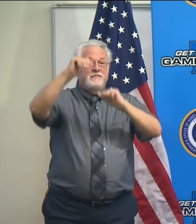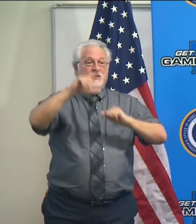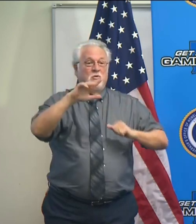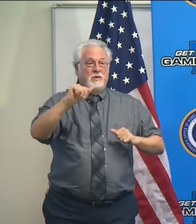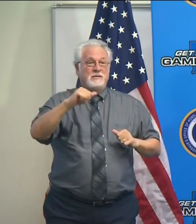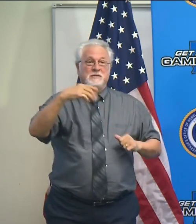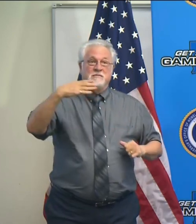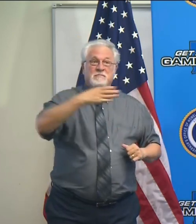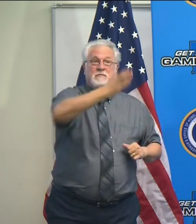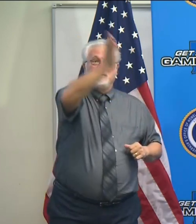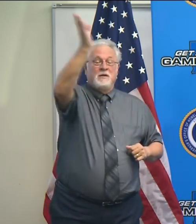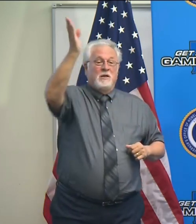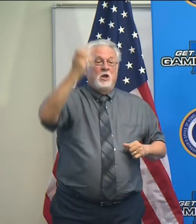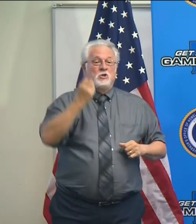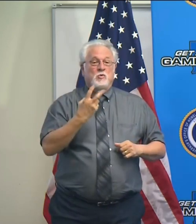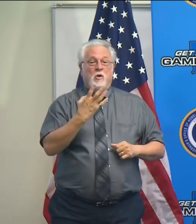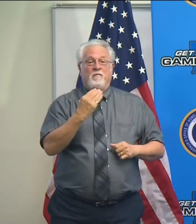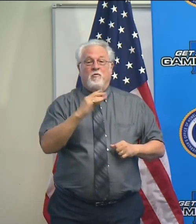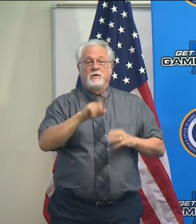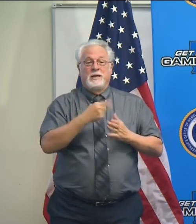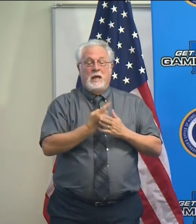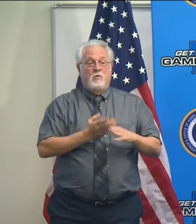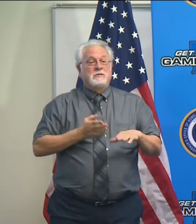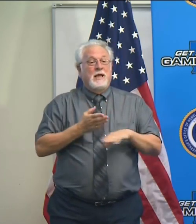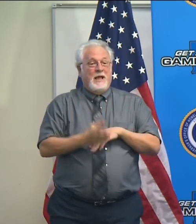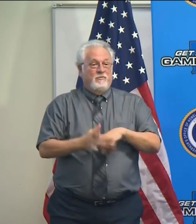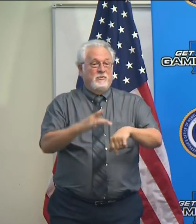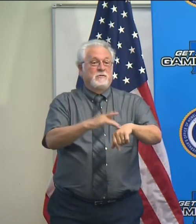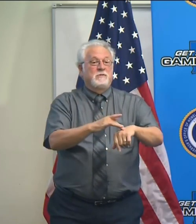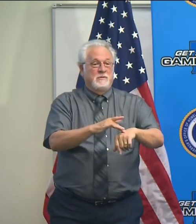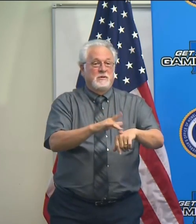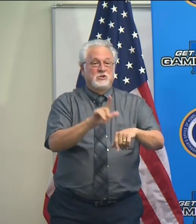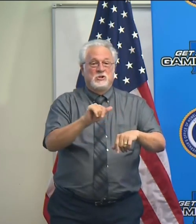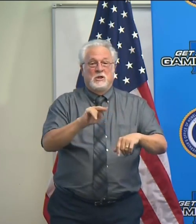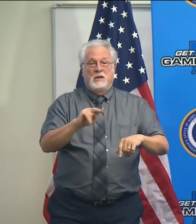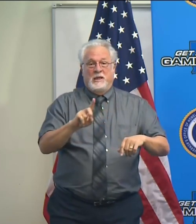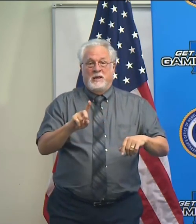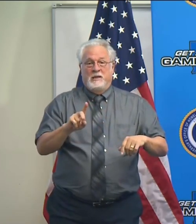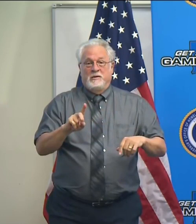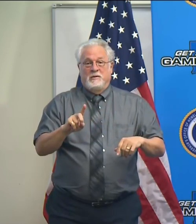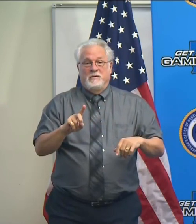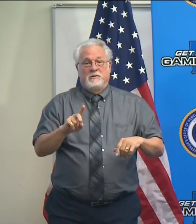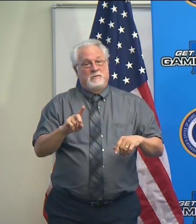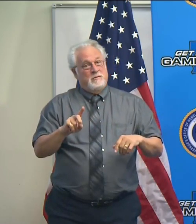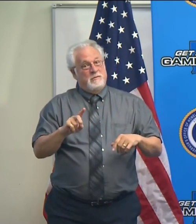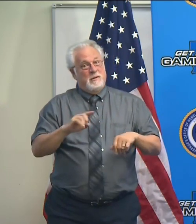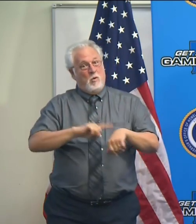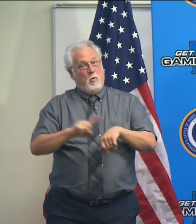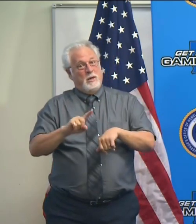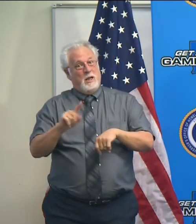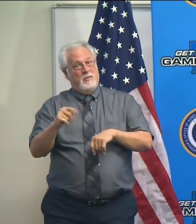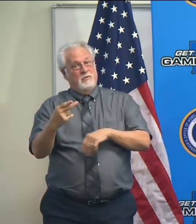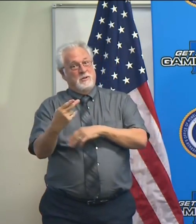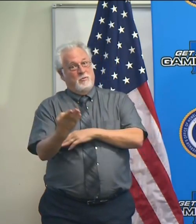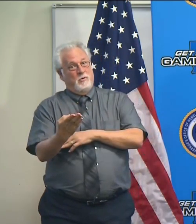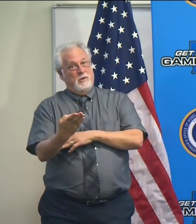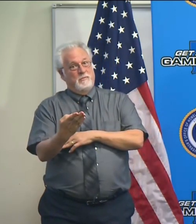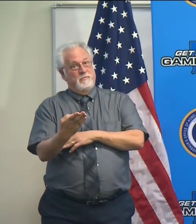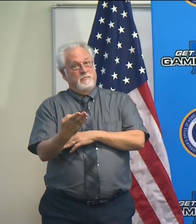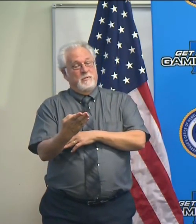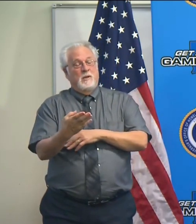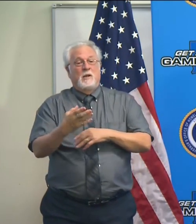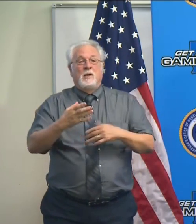which will be about 12 to 14 hours after it makes landfall at 1 o'clock on Thursday morning.